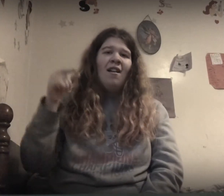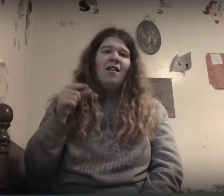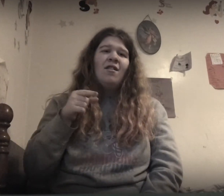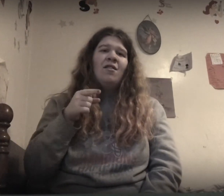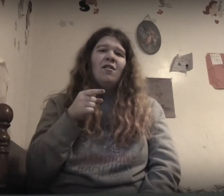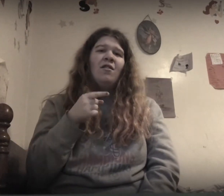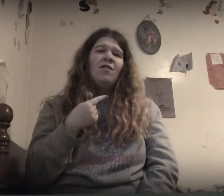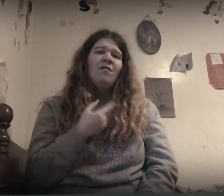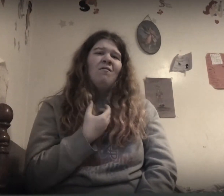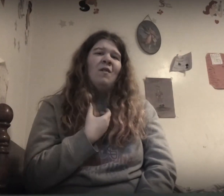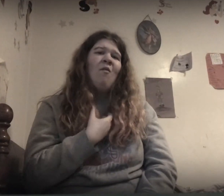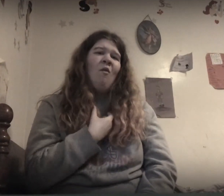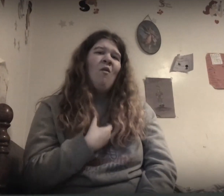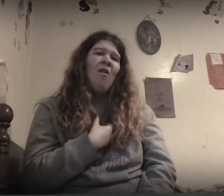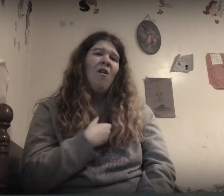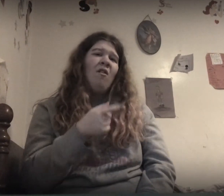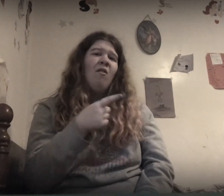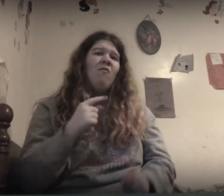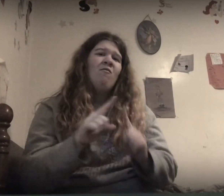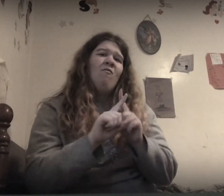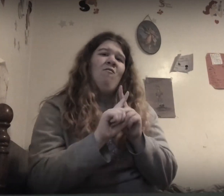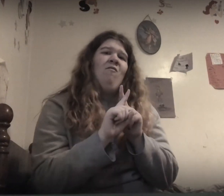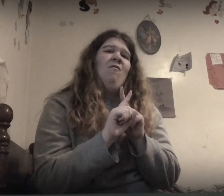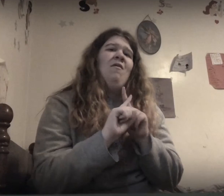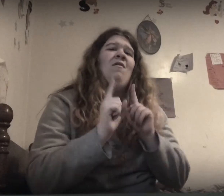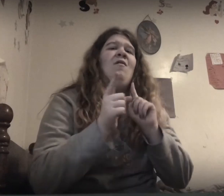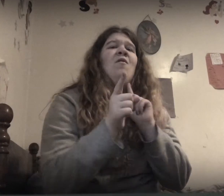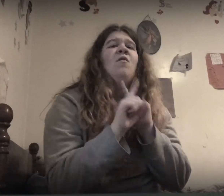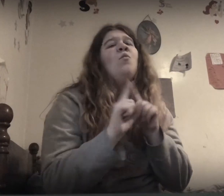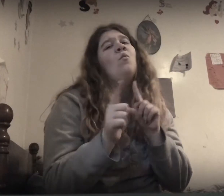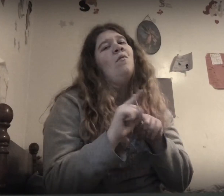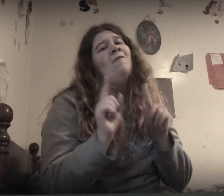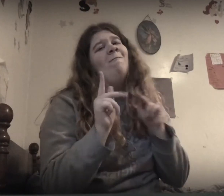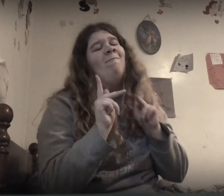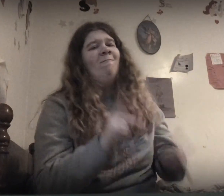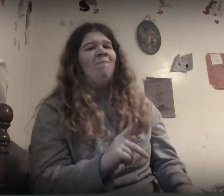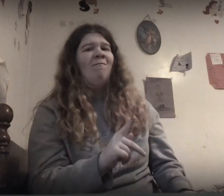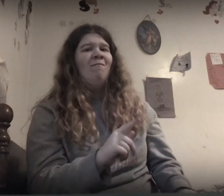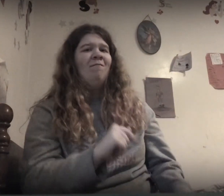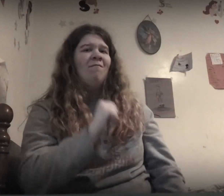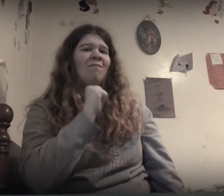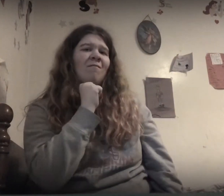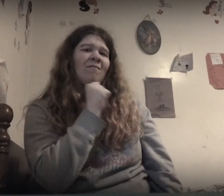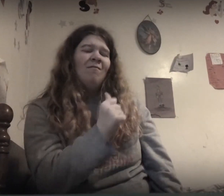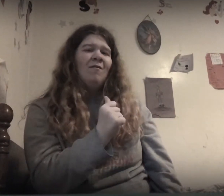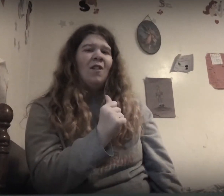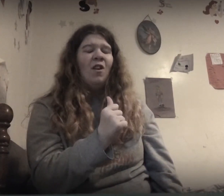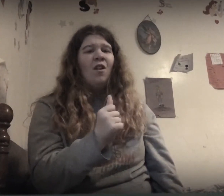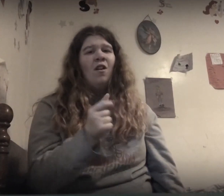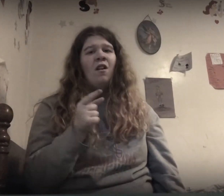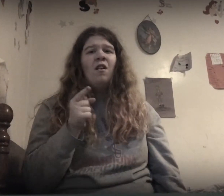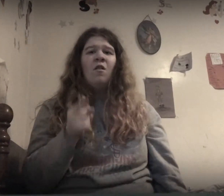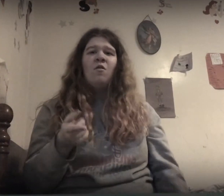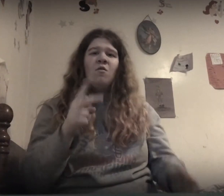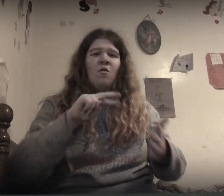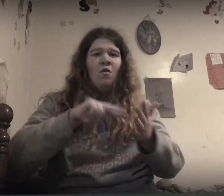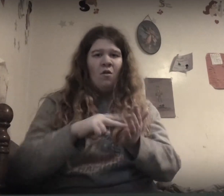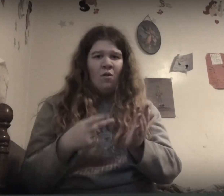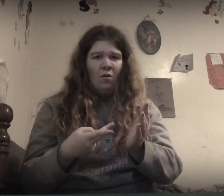Don't you ever wish you were someone else? You